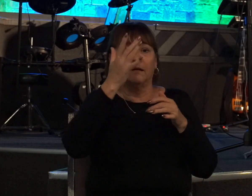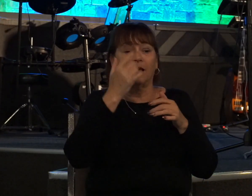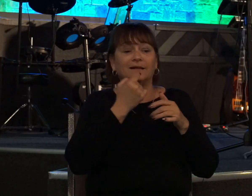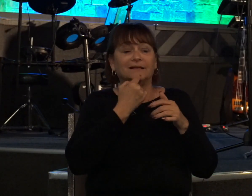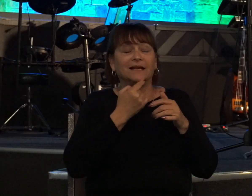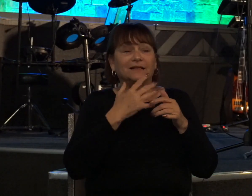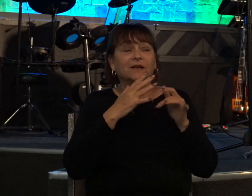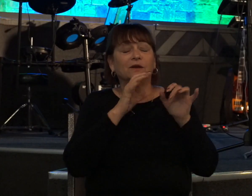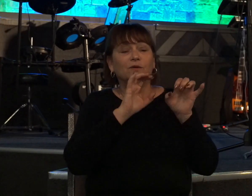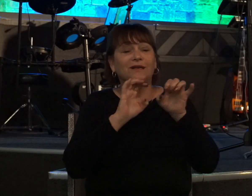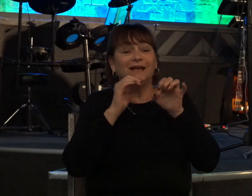my sight